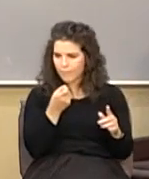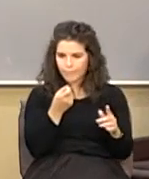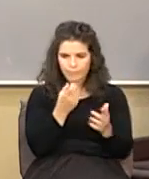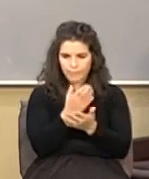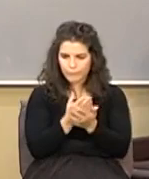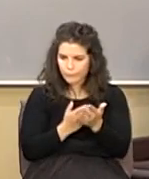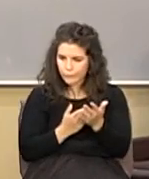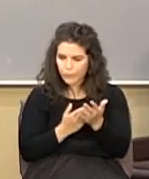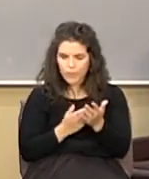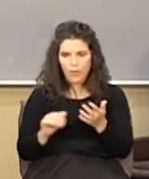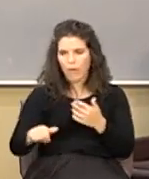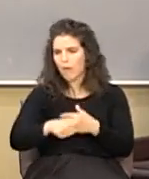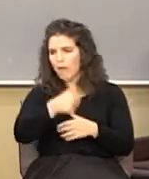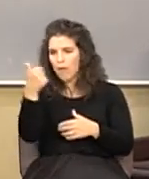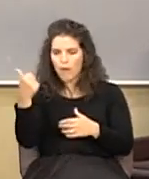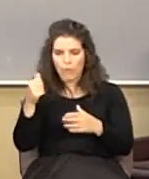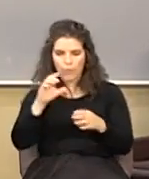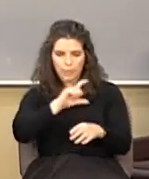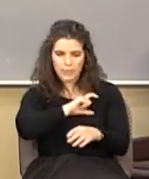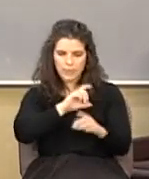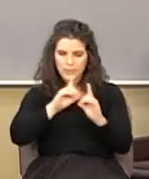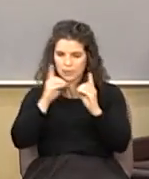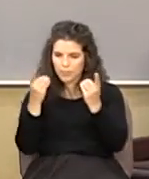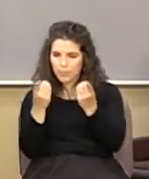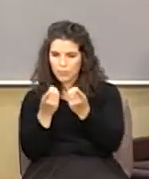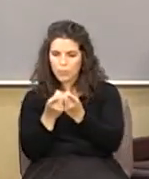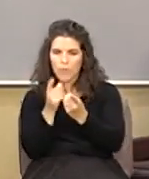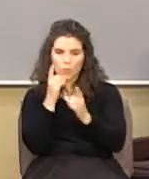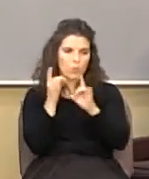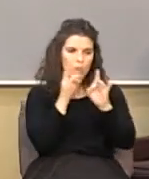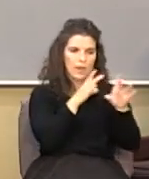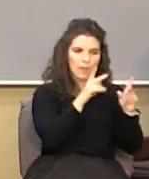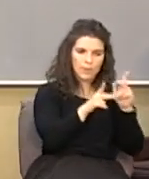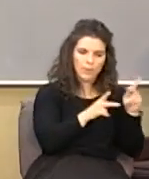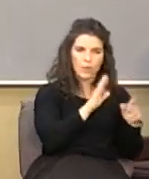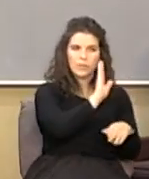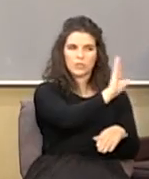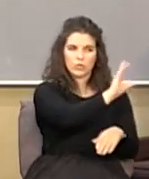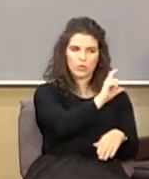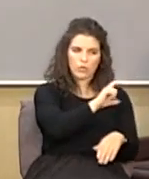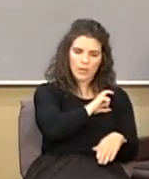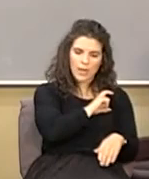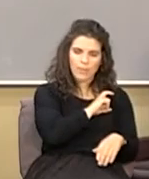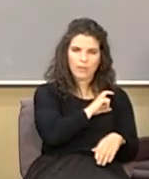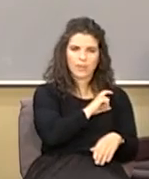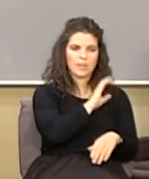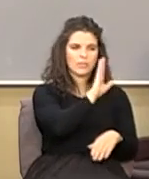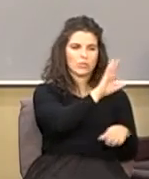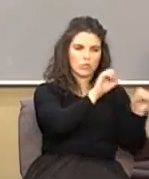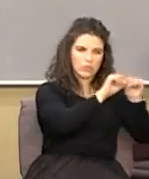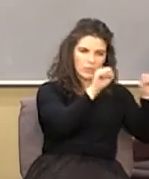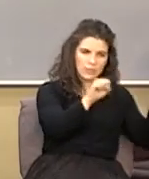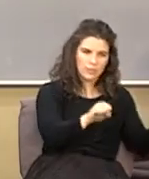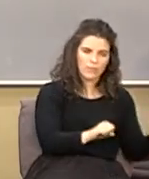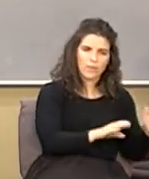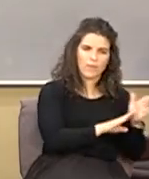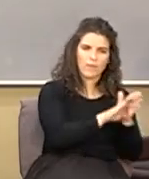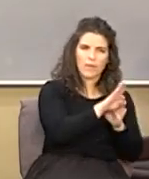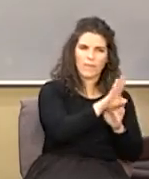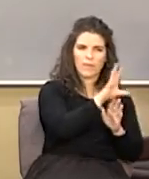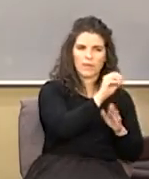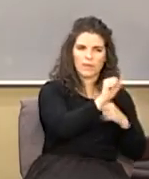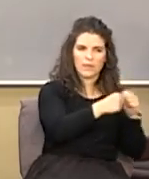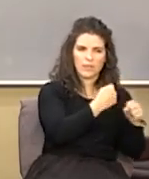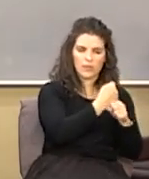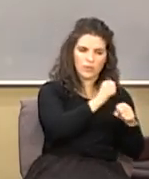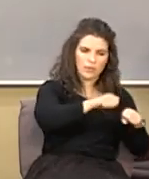other police department who hate people he's their it's their system they've had five decades to